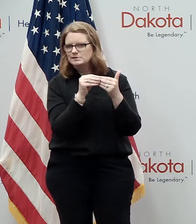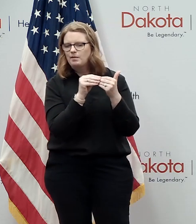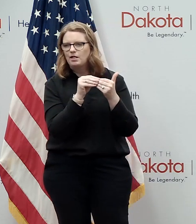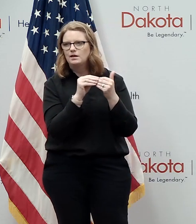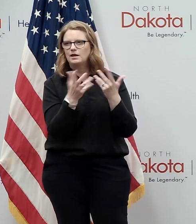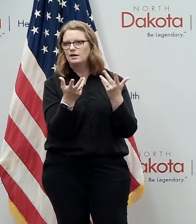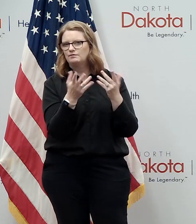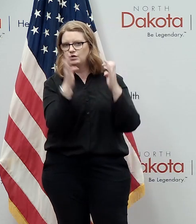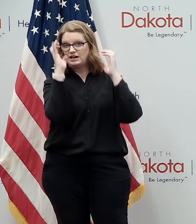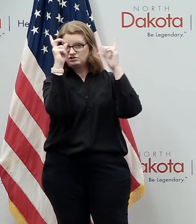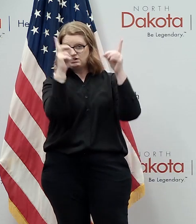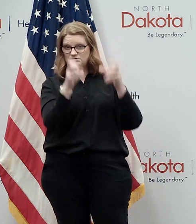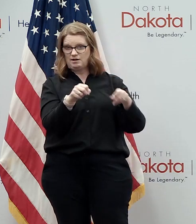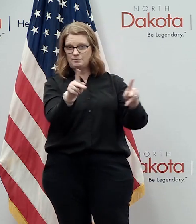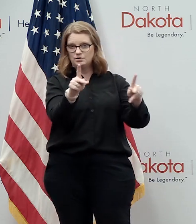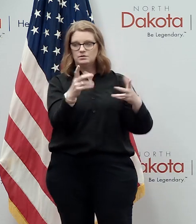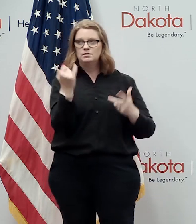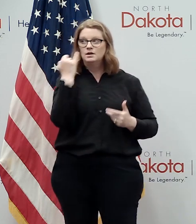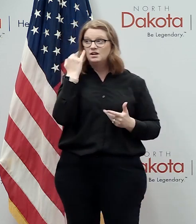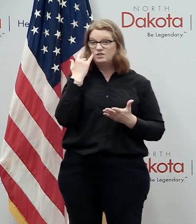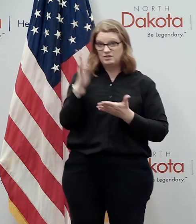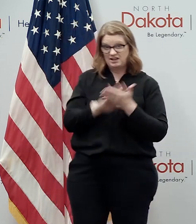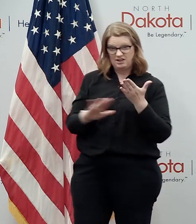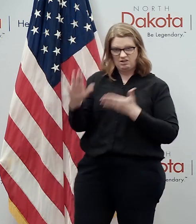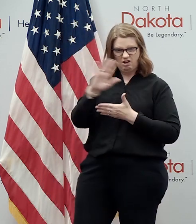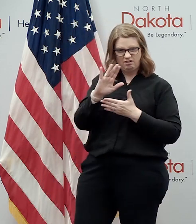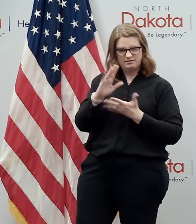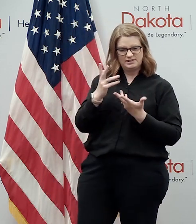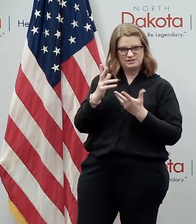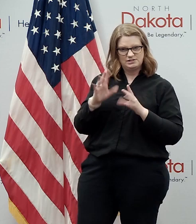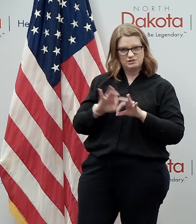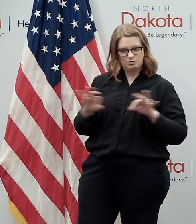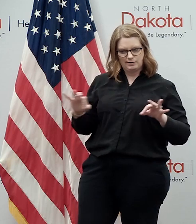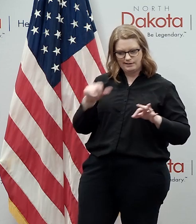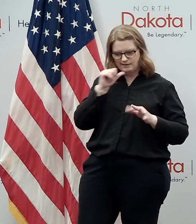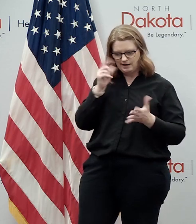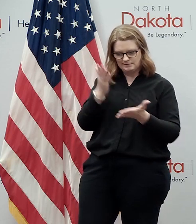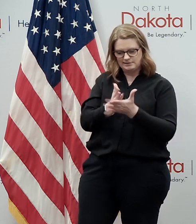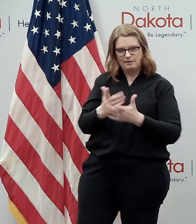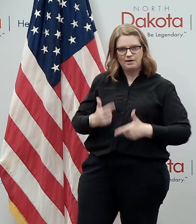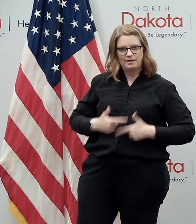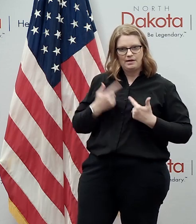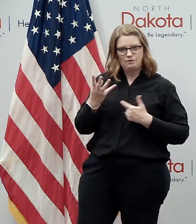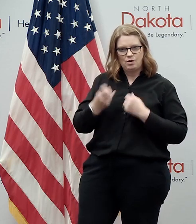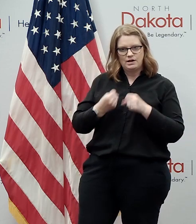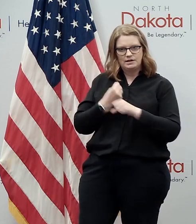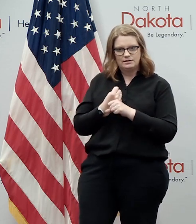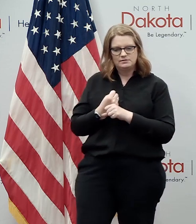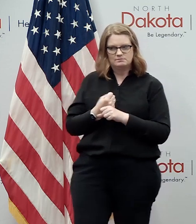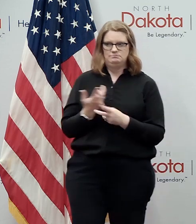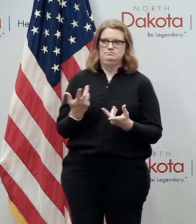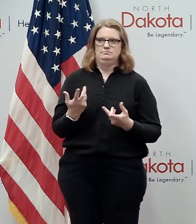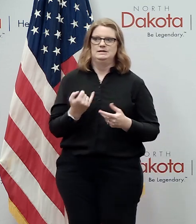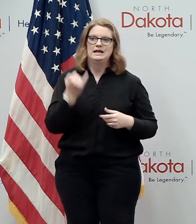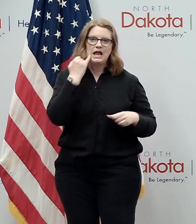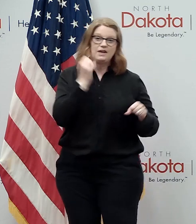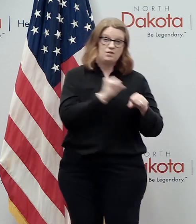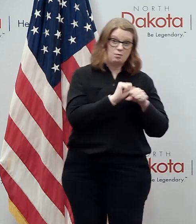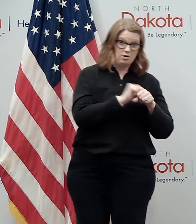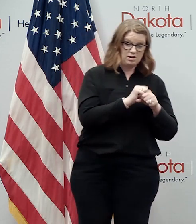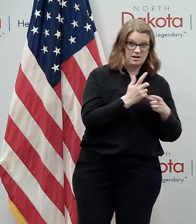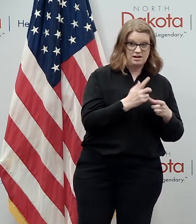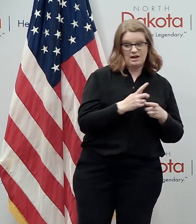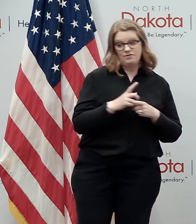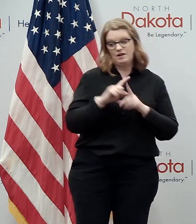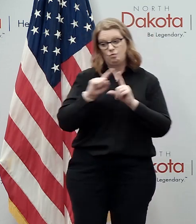you know for education i mean if you can get a college degree without having to stop your life for four years if you can go back and complete a degree while you're working for a job and do